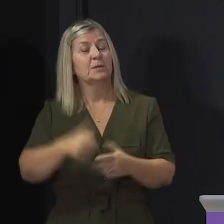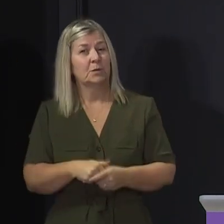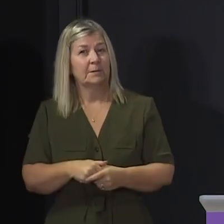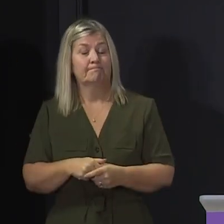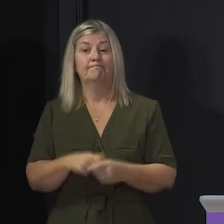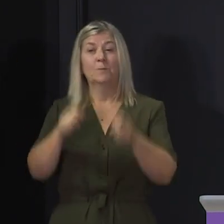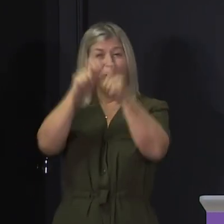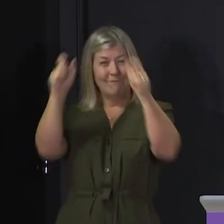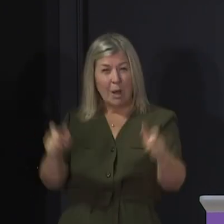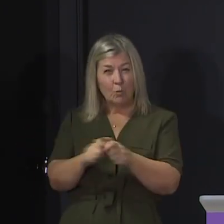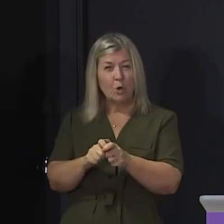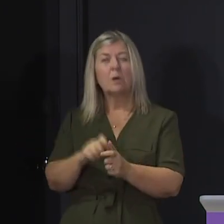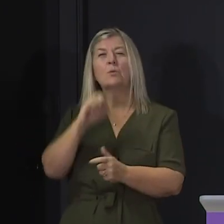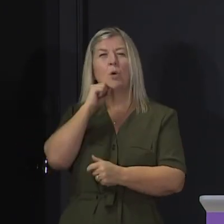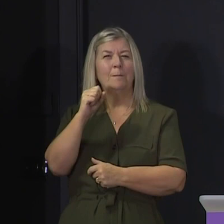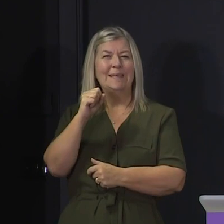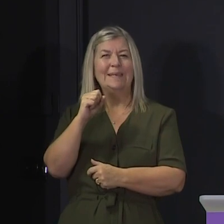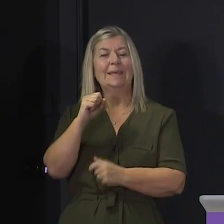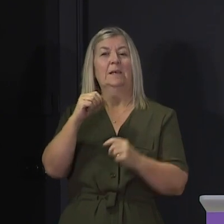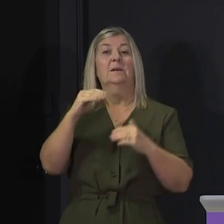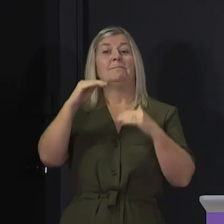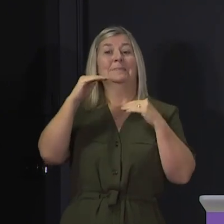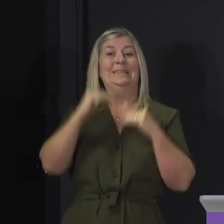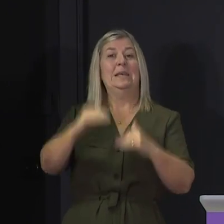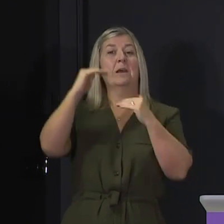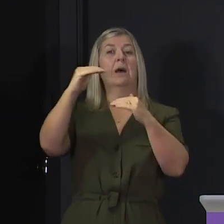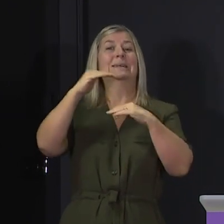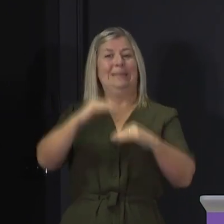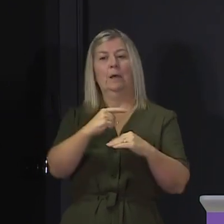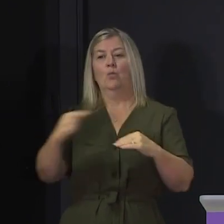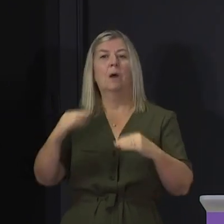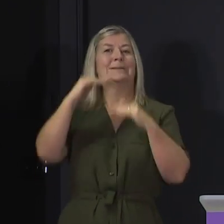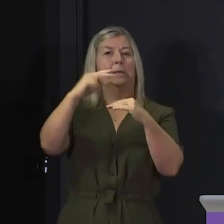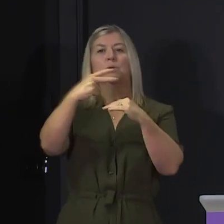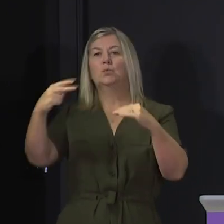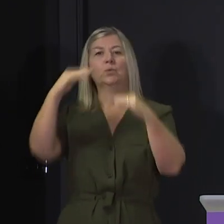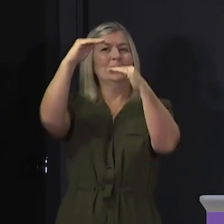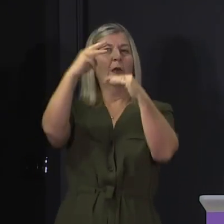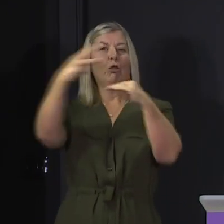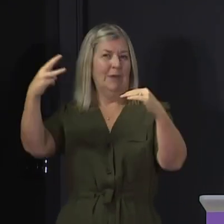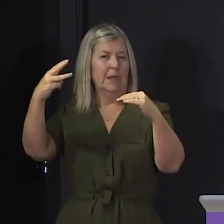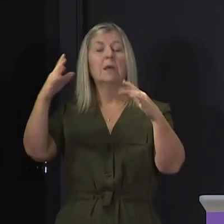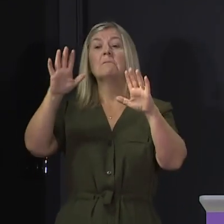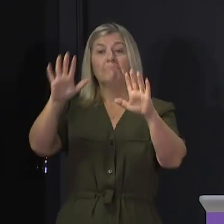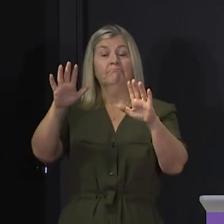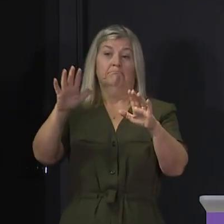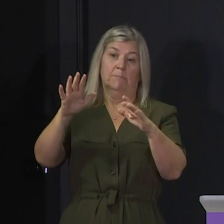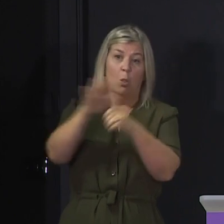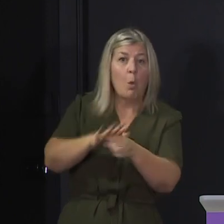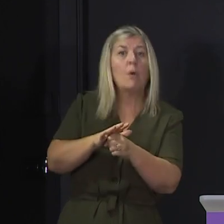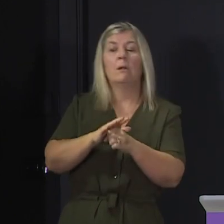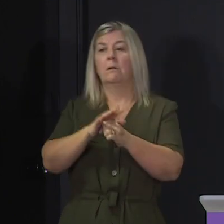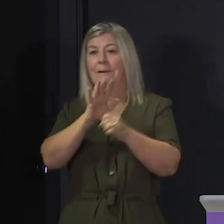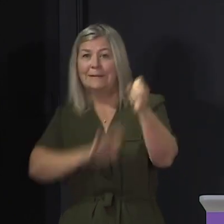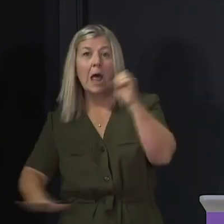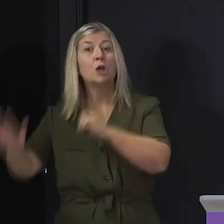are the different tiers or levels of intervention and restrictions which may be applied in future either locally or nationally across Scotland